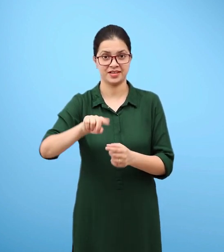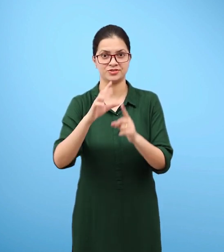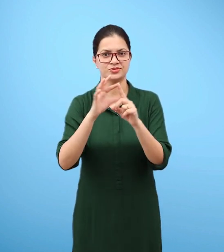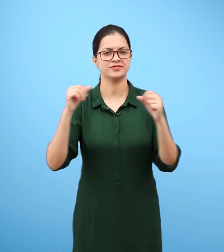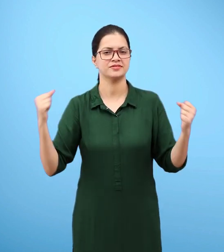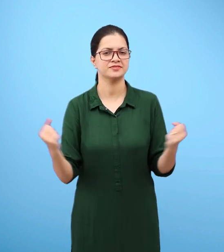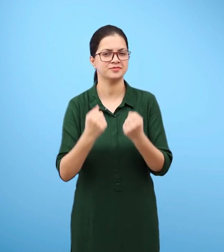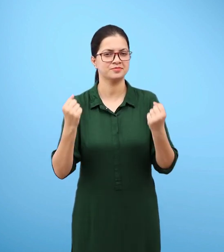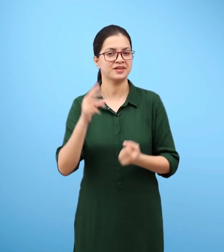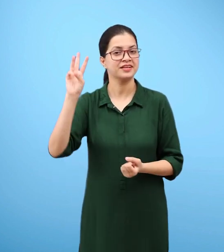Activity 3